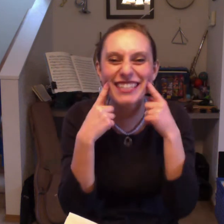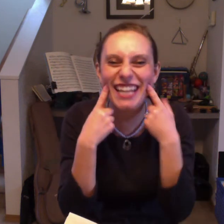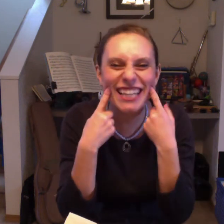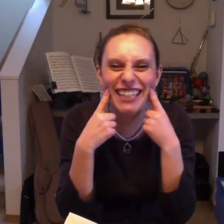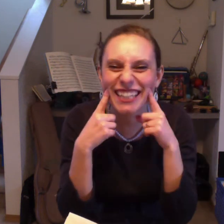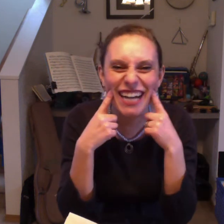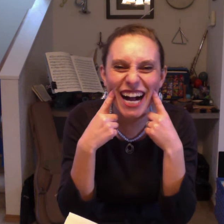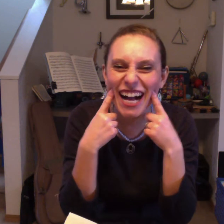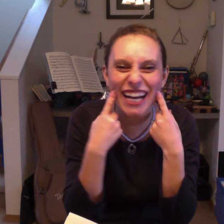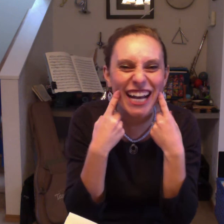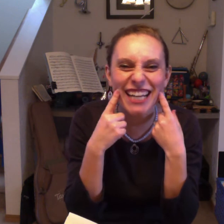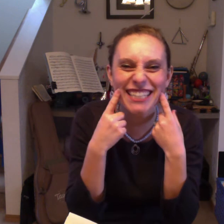on the crocodile.